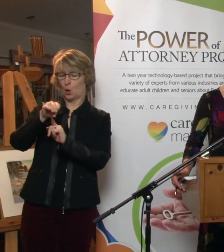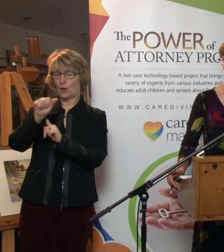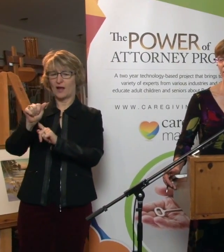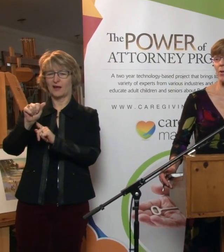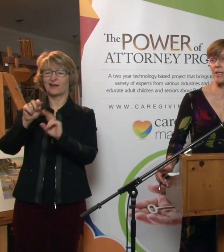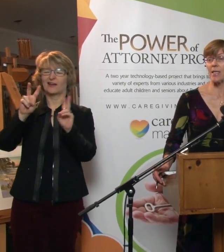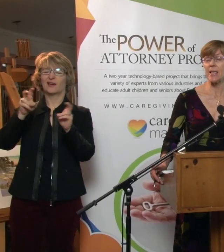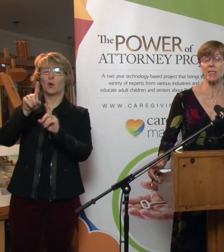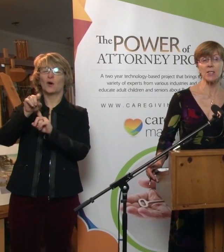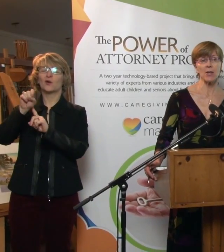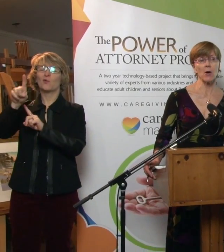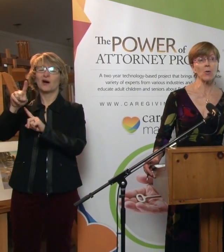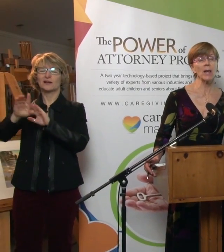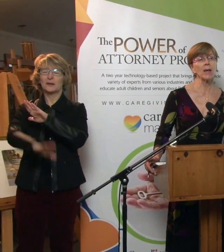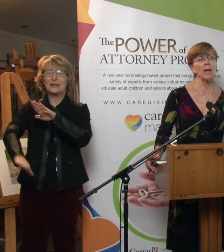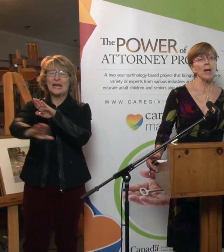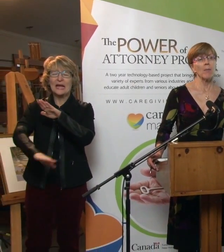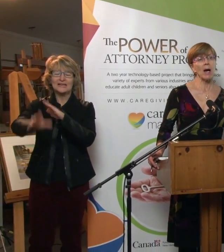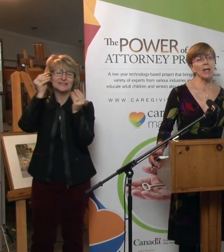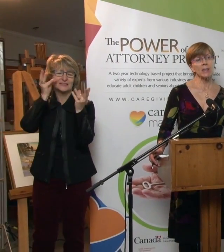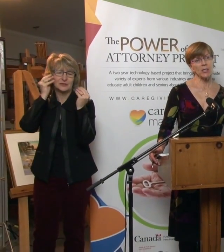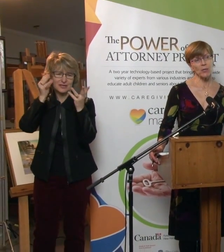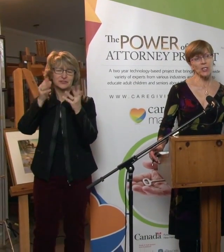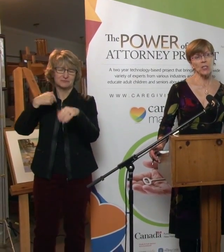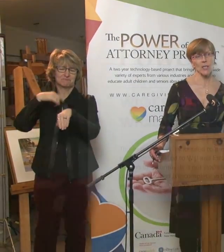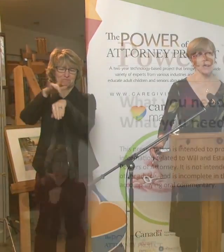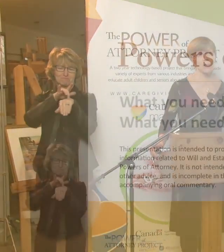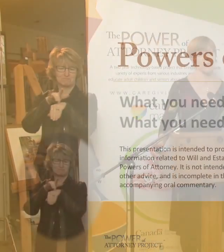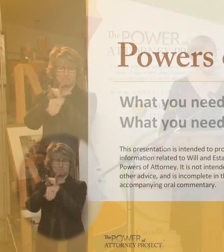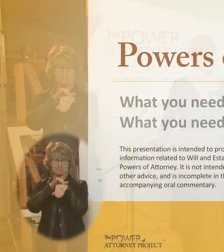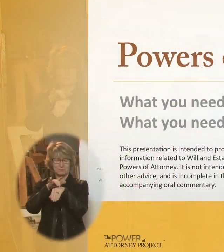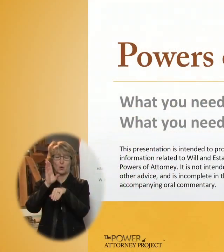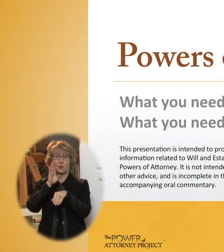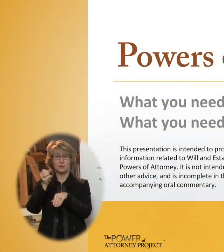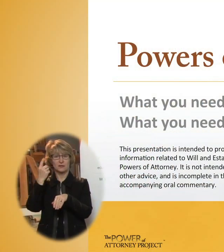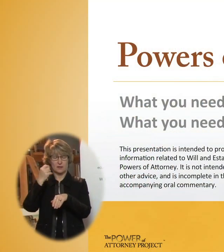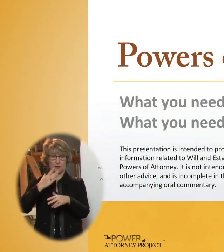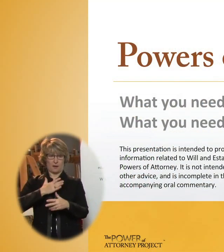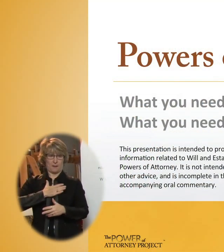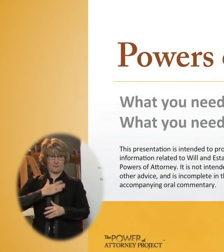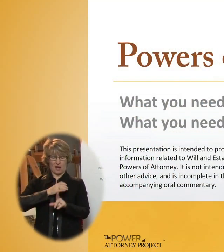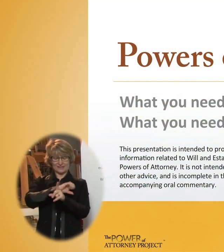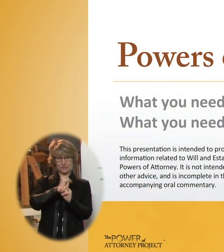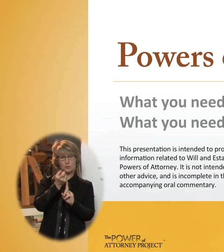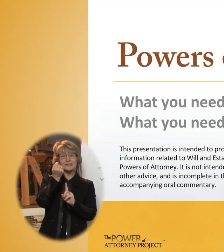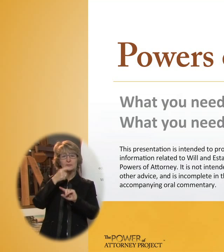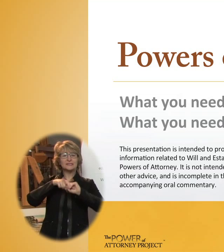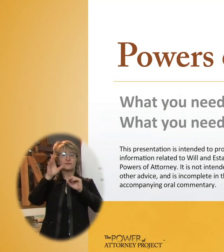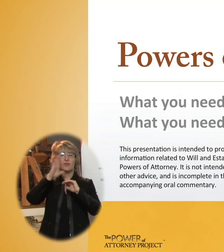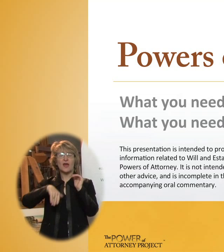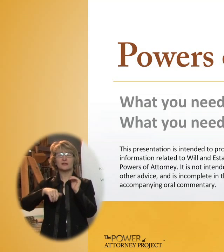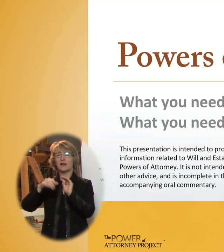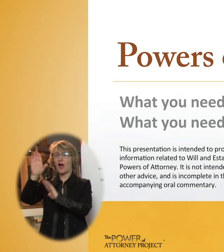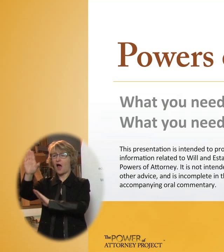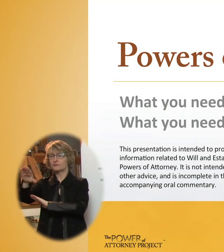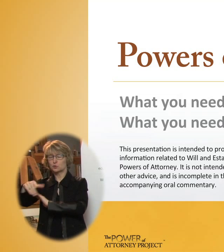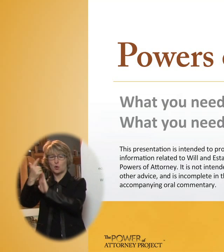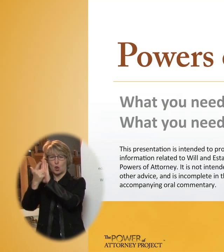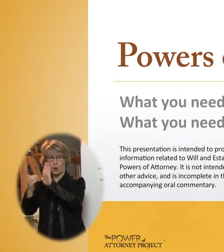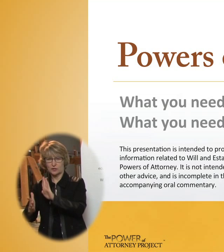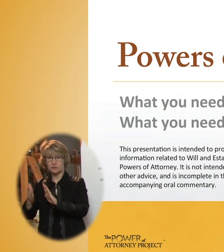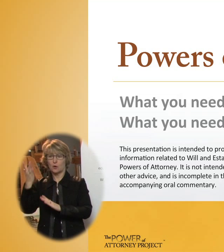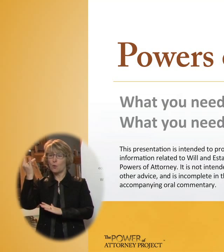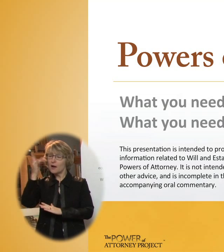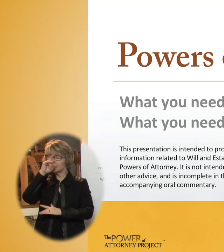basics that everyone really needs to know. My situation is a little different than the lawyers that are speaking this afternoon. I work for